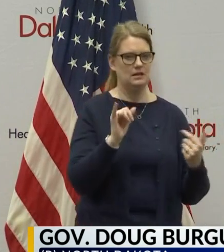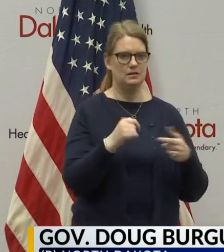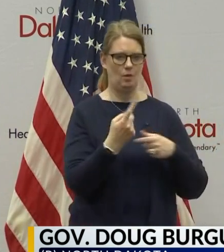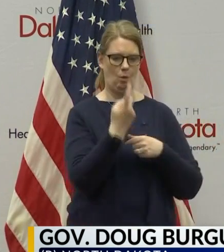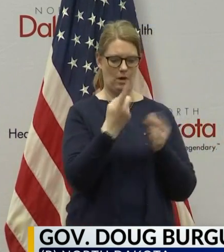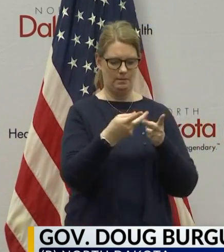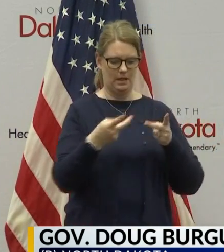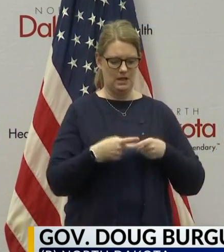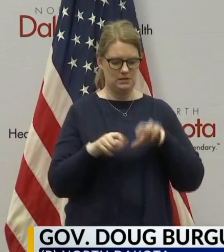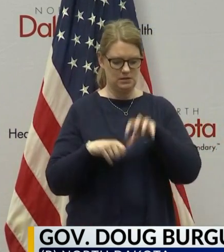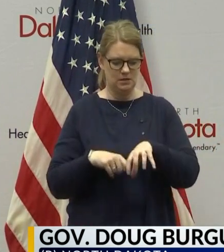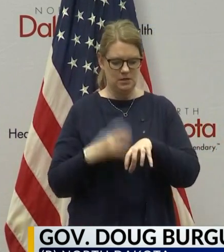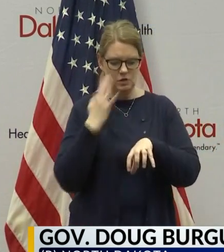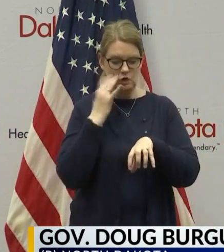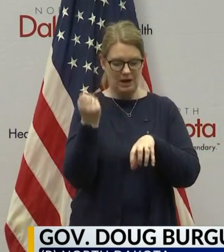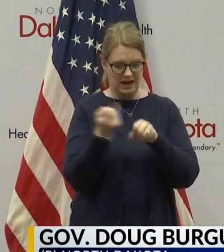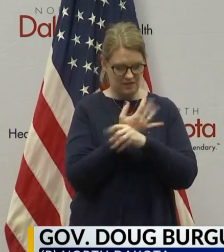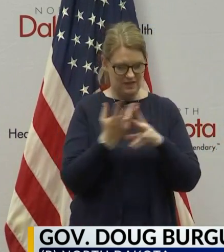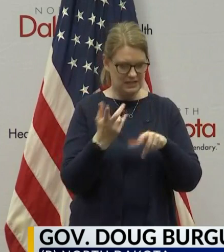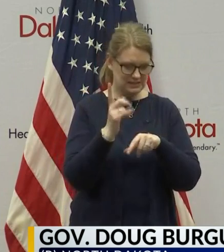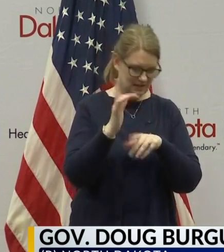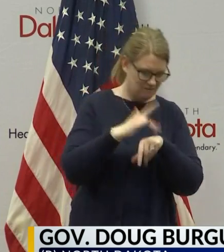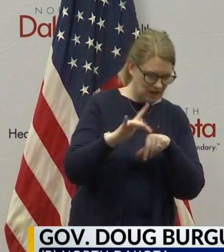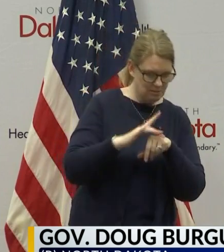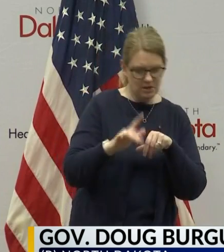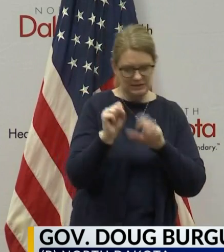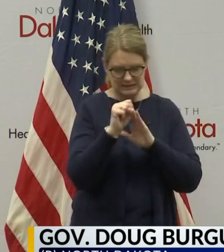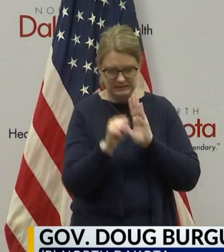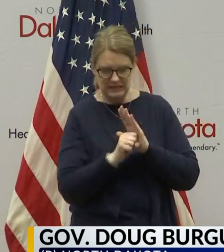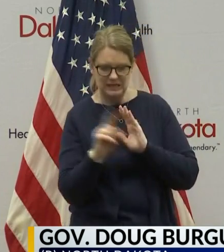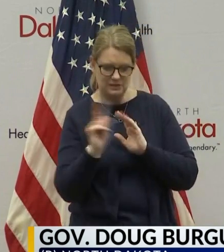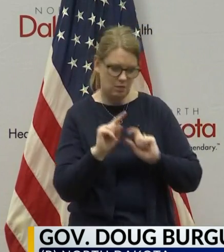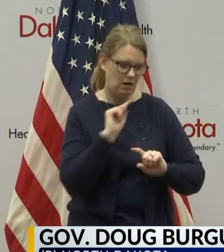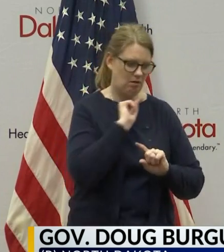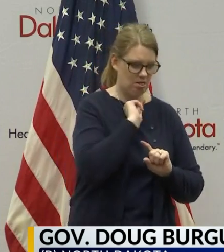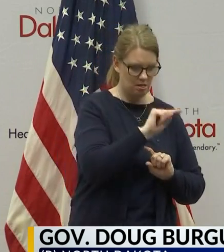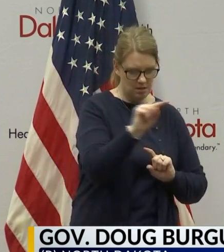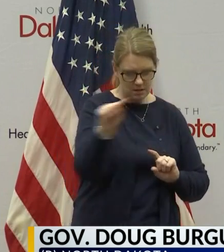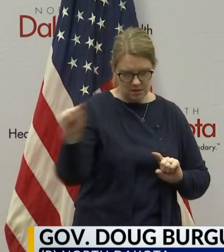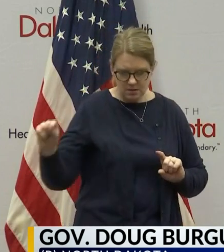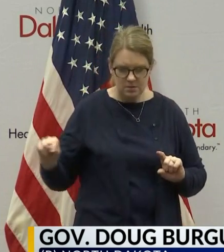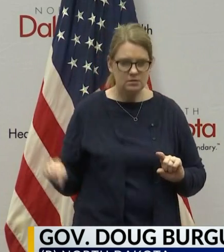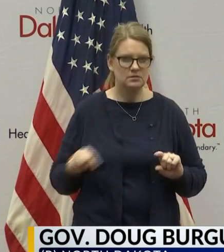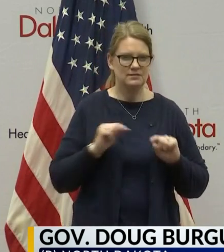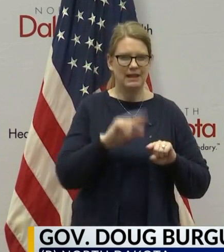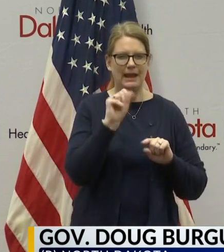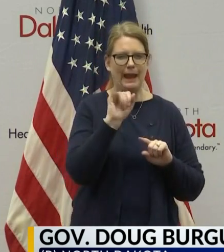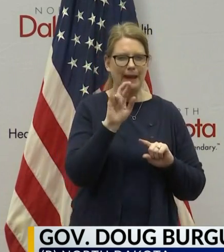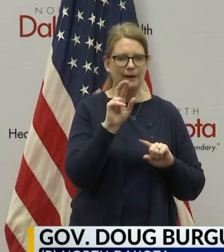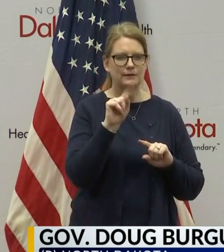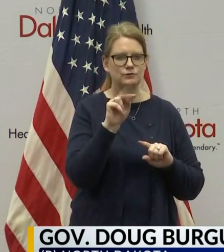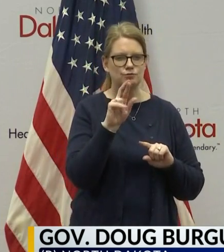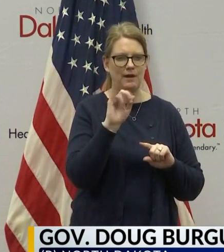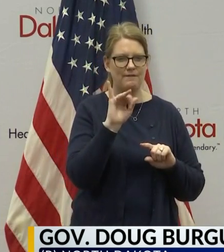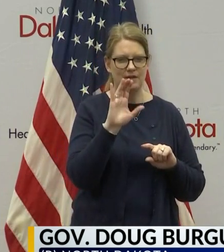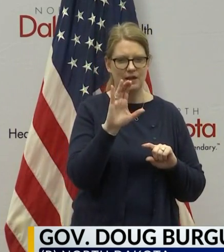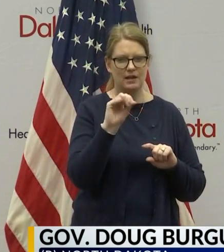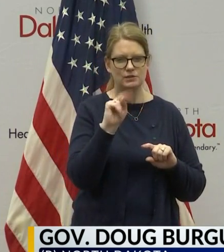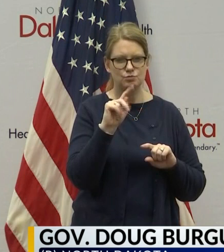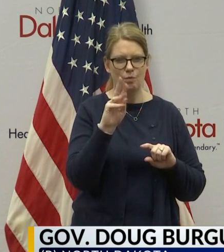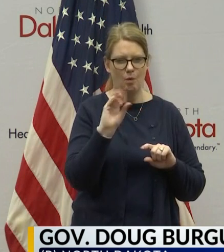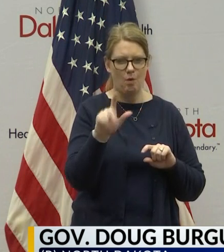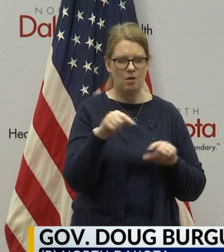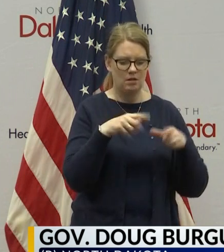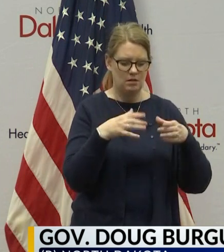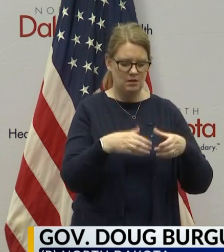tower where we know where everything's available, where it's available in the state, and we want to, you know, get, ideally we'd get to online real